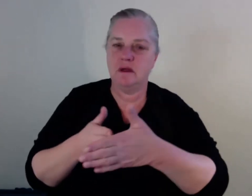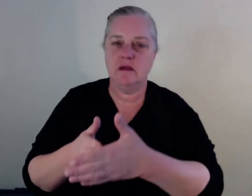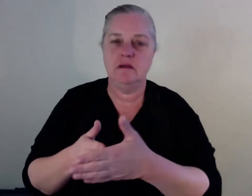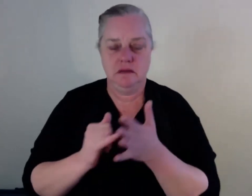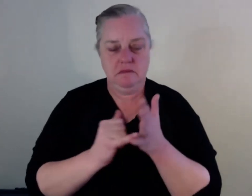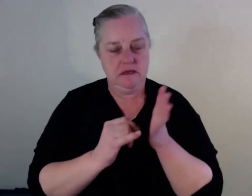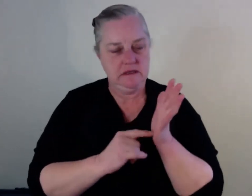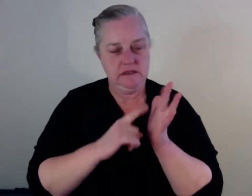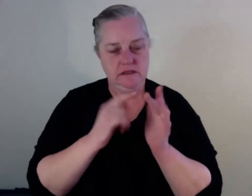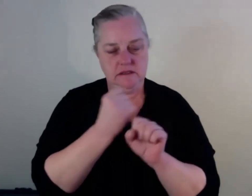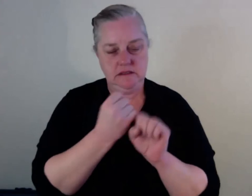problems.